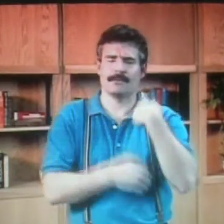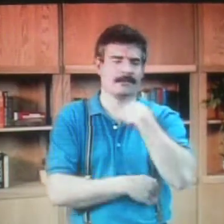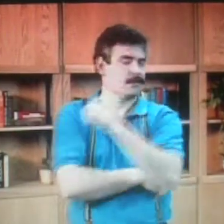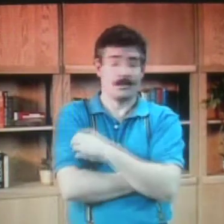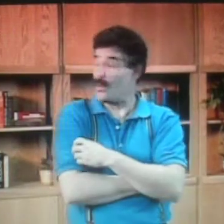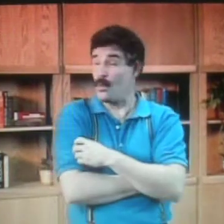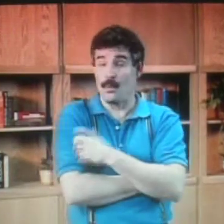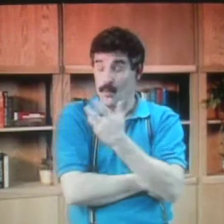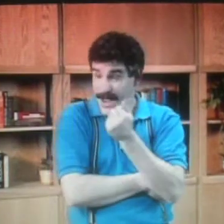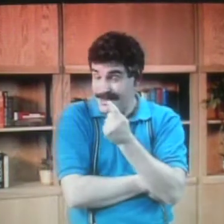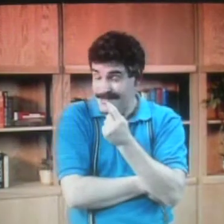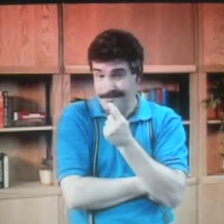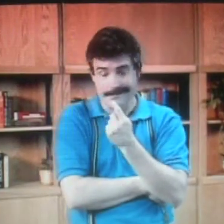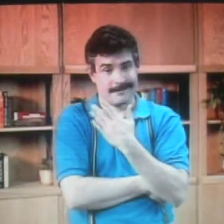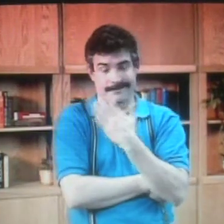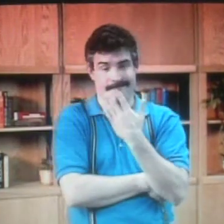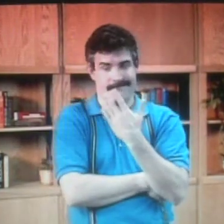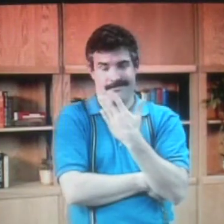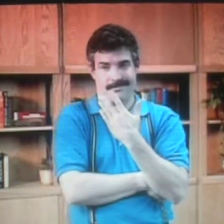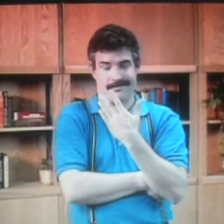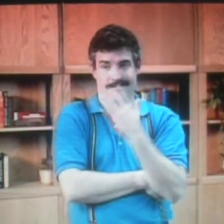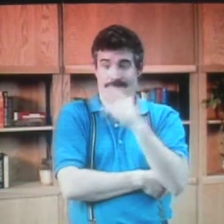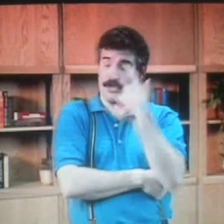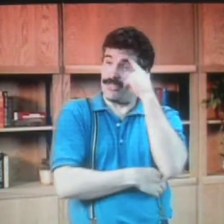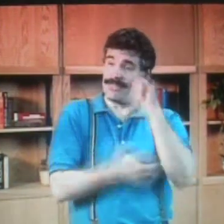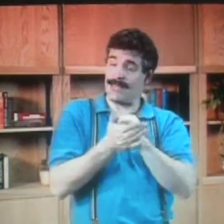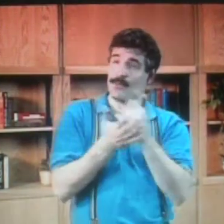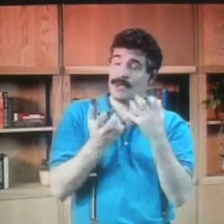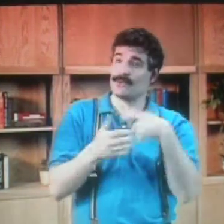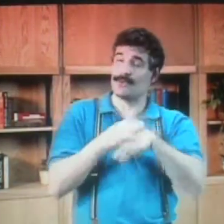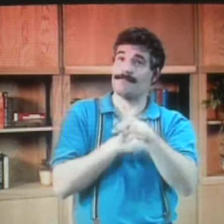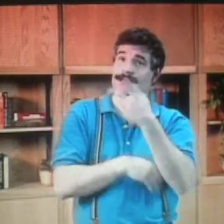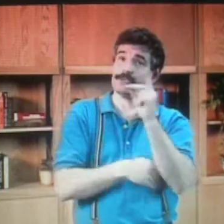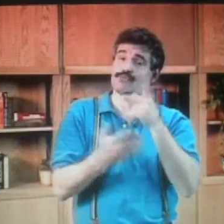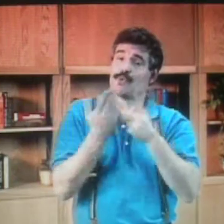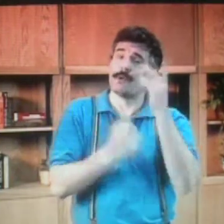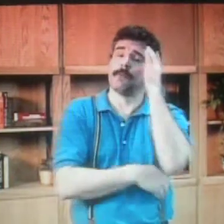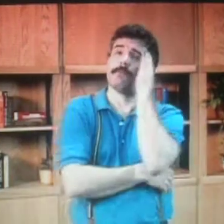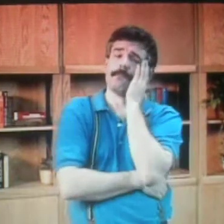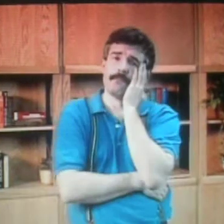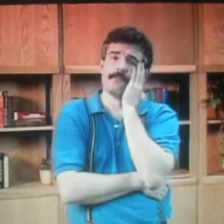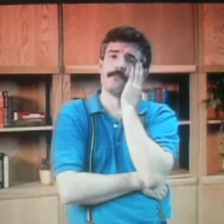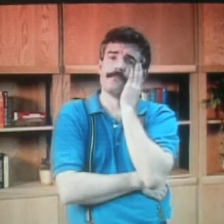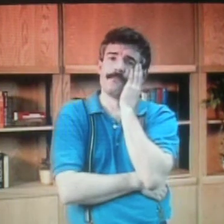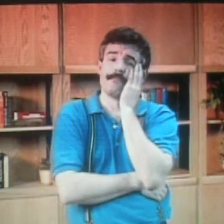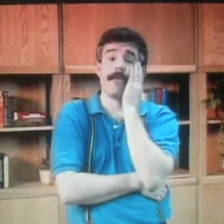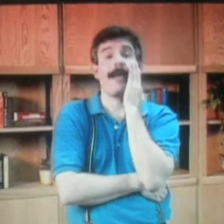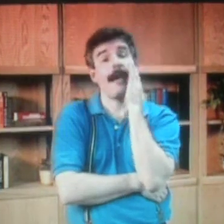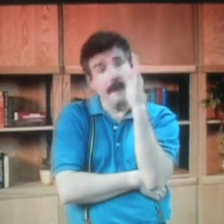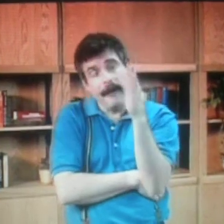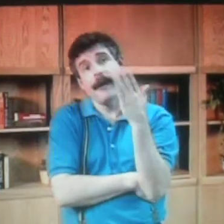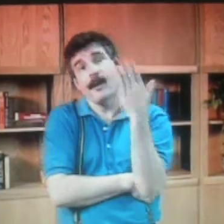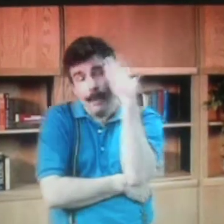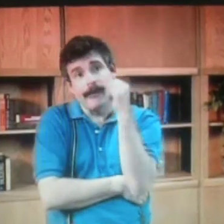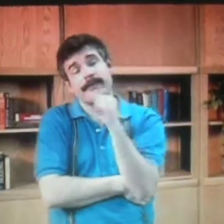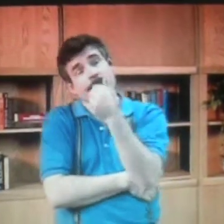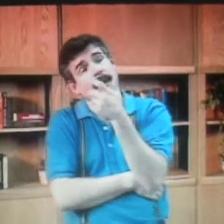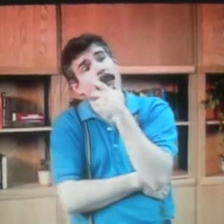So he decided, what about the PhD program? What? I never thought about getting into the PhD program.